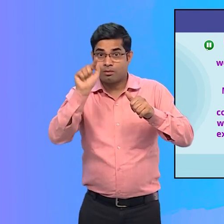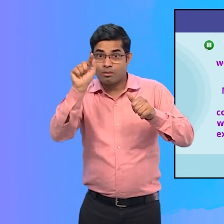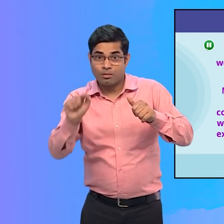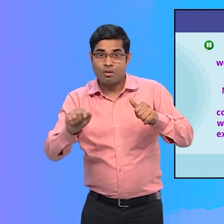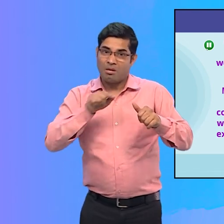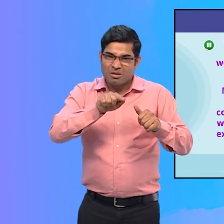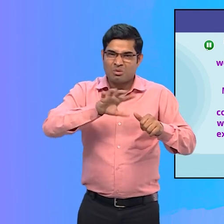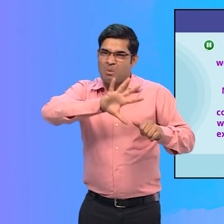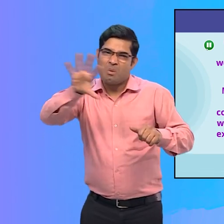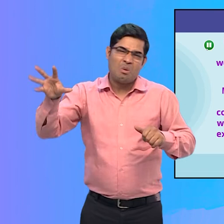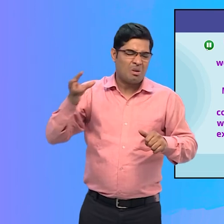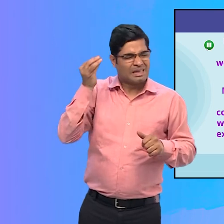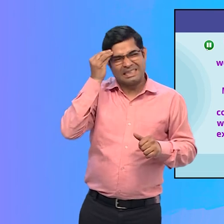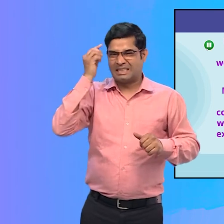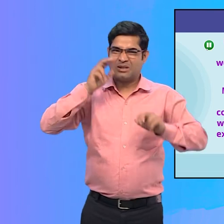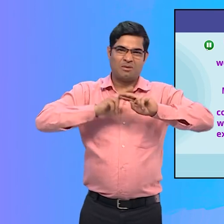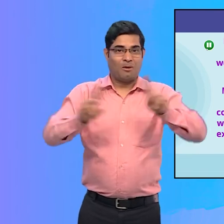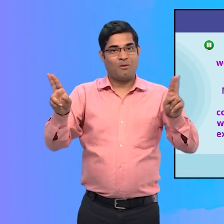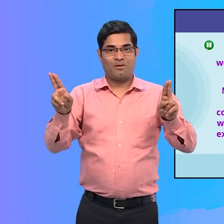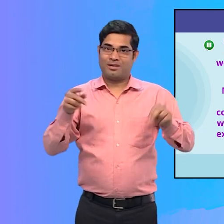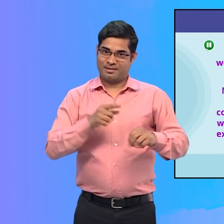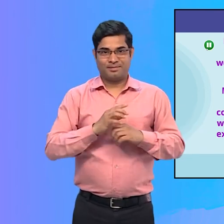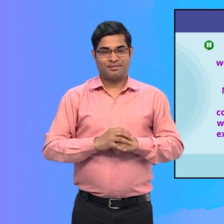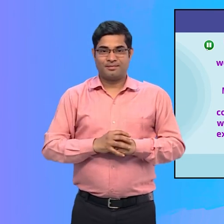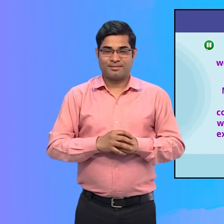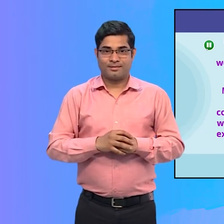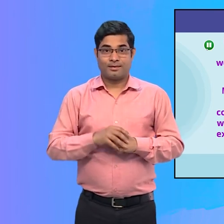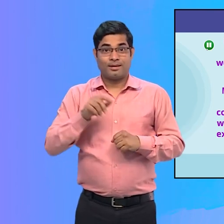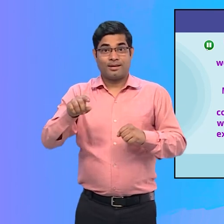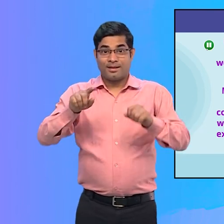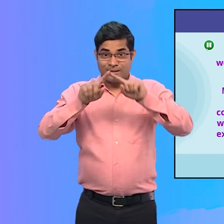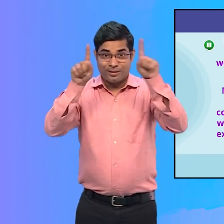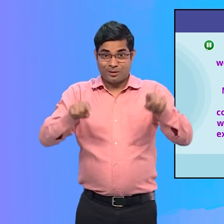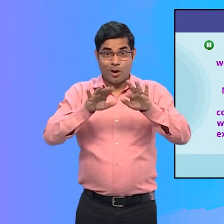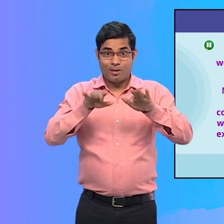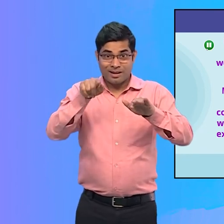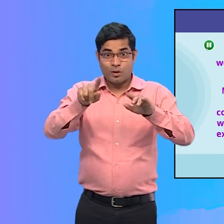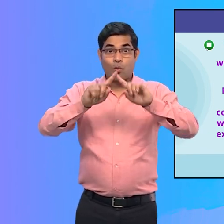accessibility features and enters the computer lab.